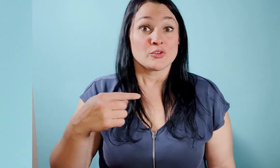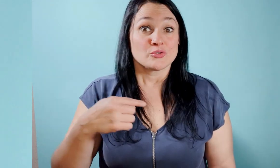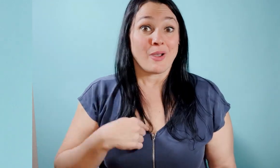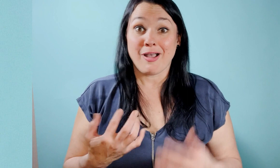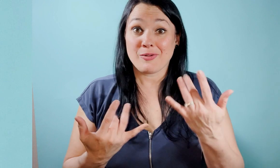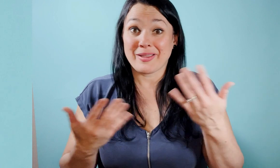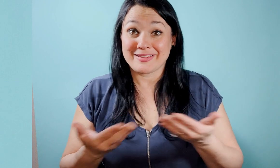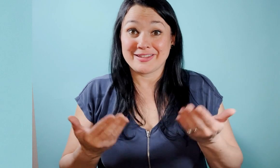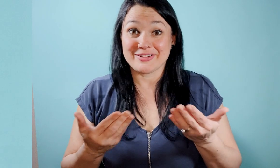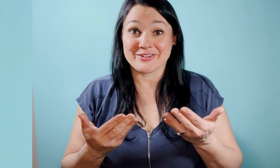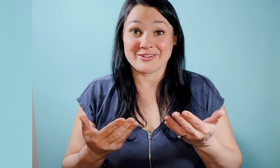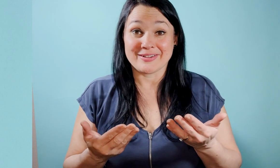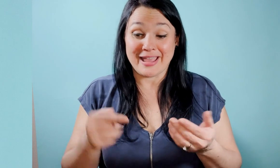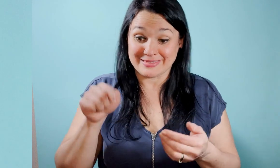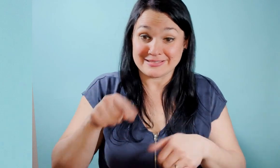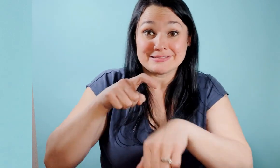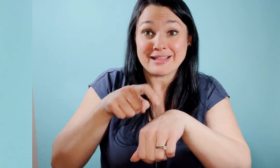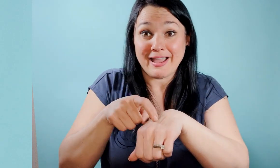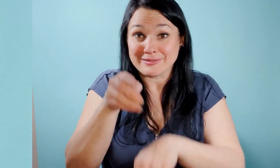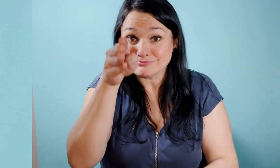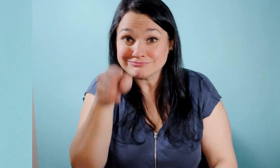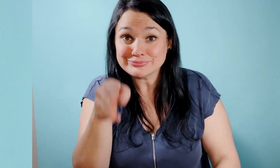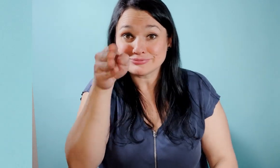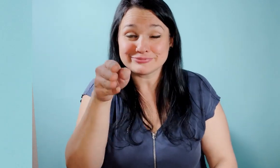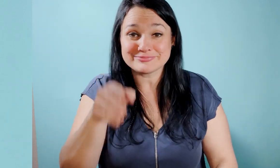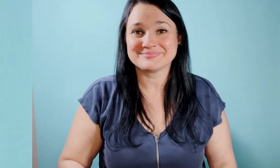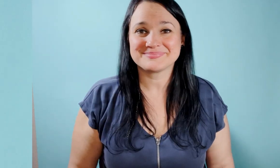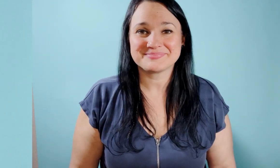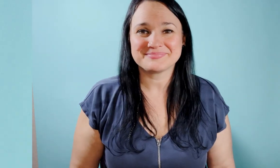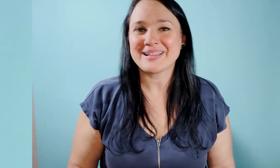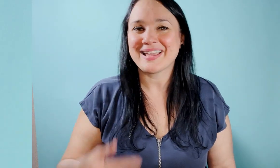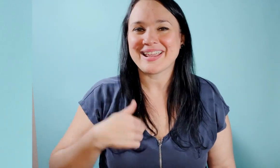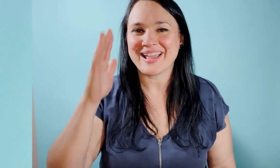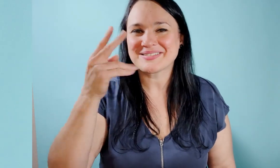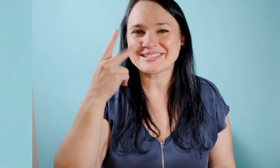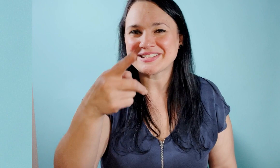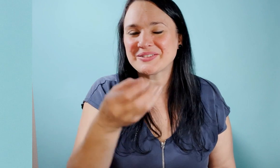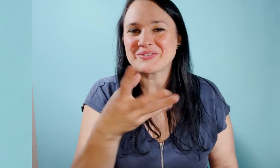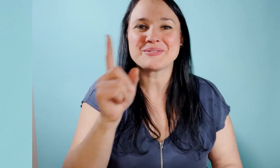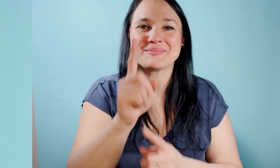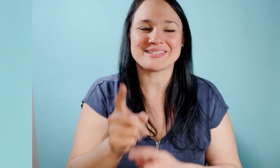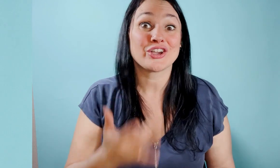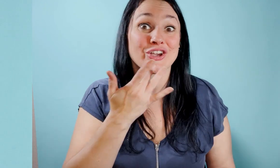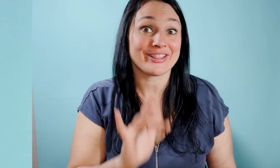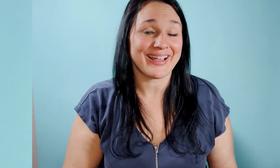so I'll just wait here at this time mark and I'll see you in a few minutes good luck